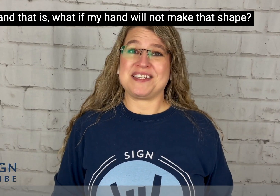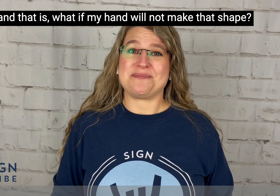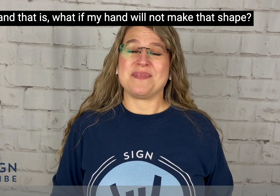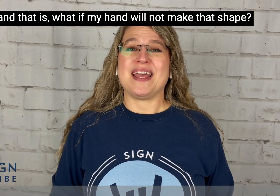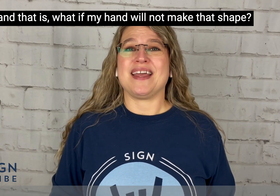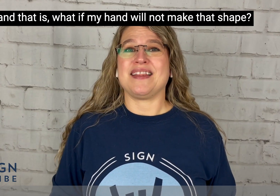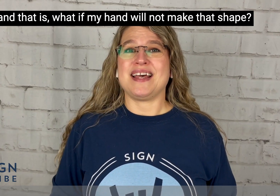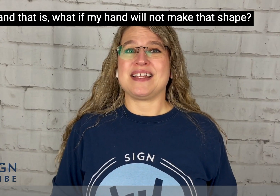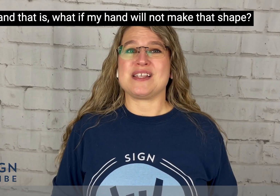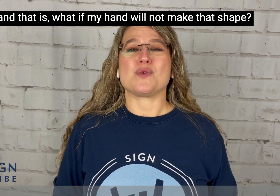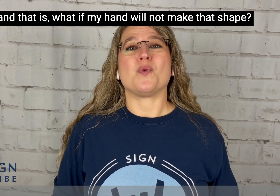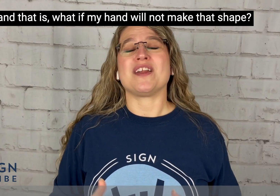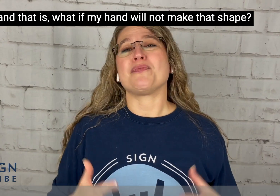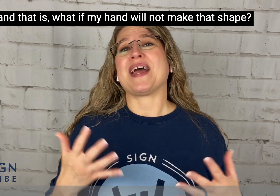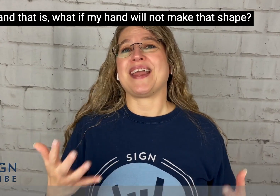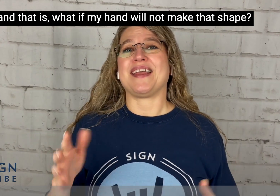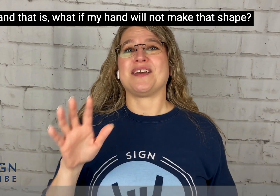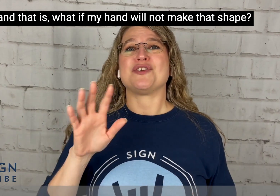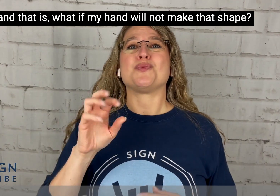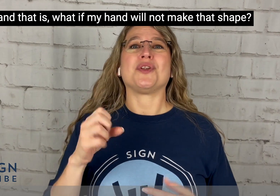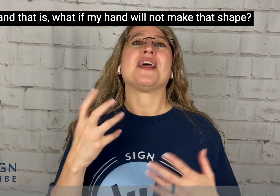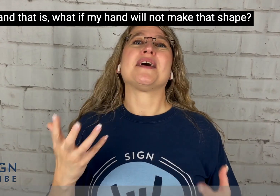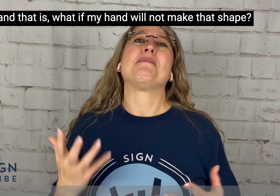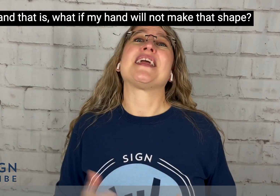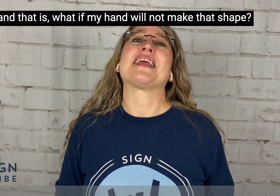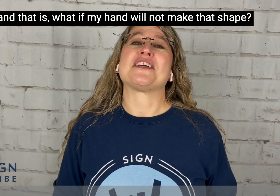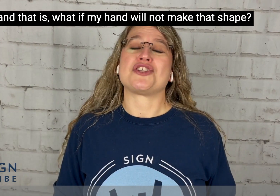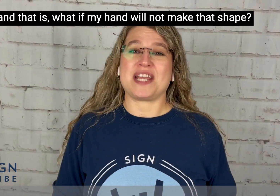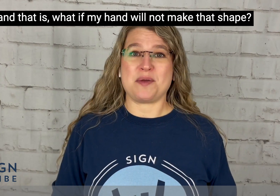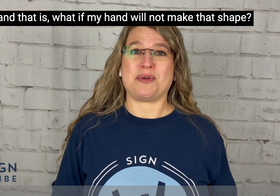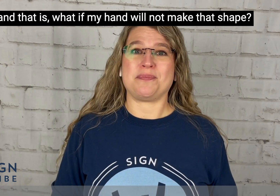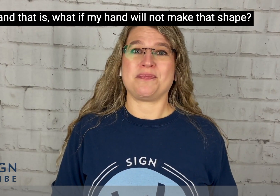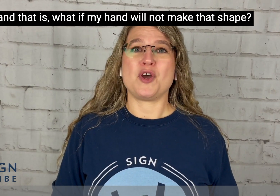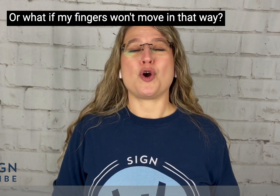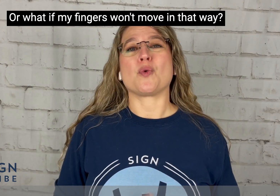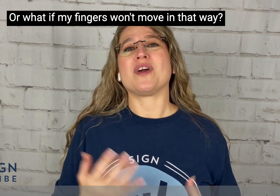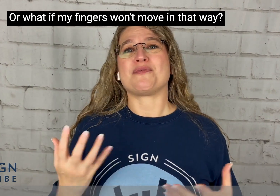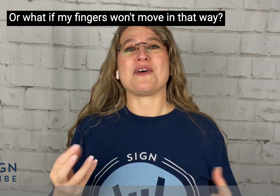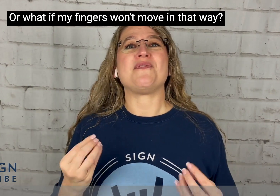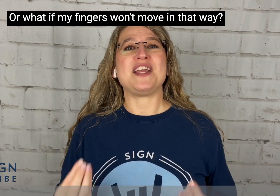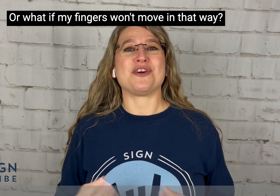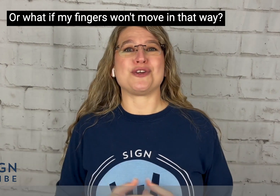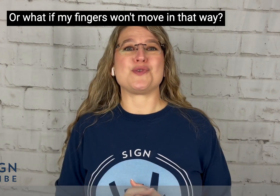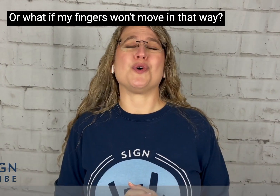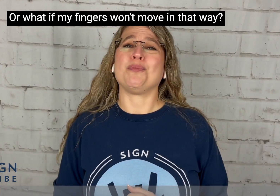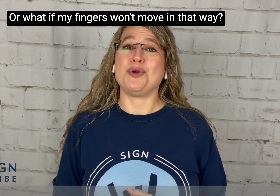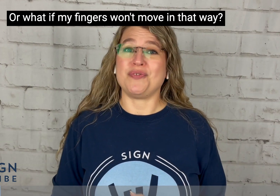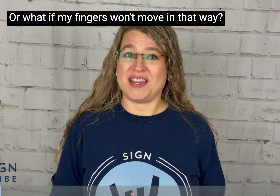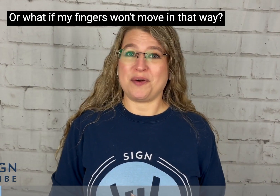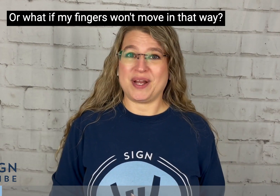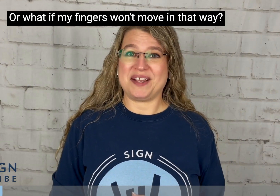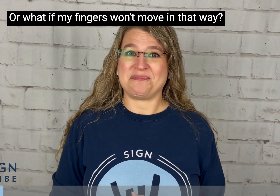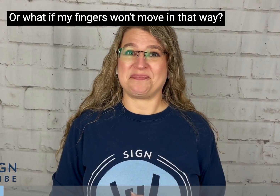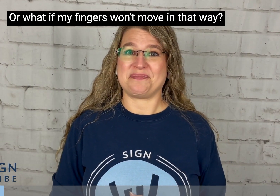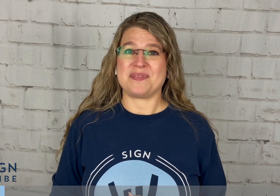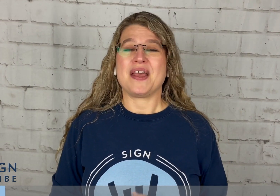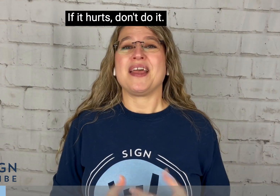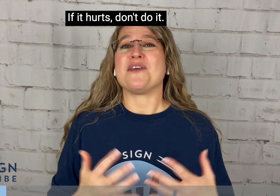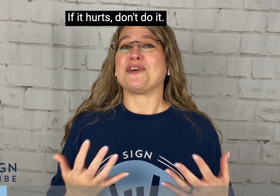and that is what if my hand will not make that shape or what if my fingers won't move in that way? If it